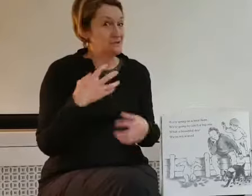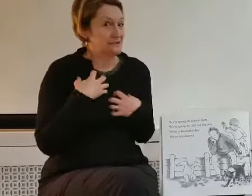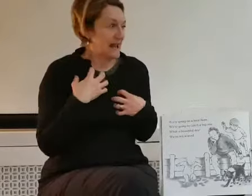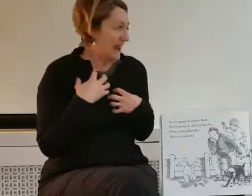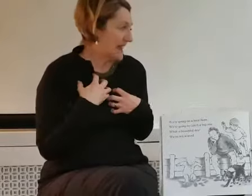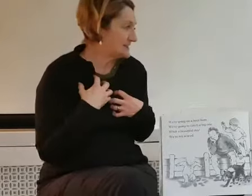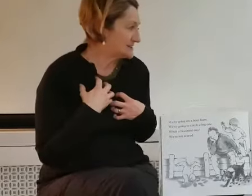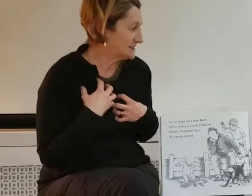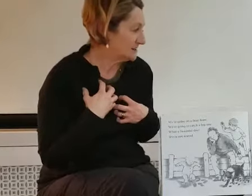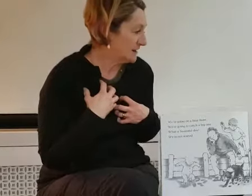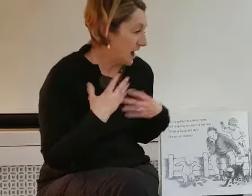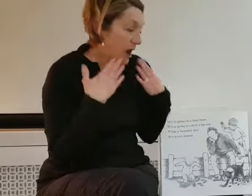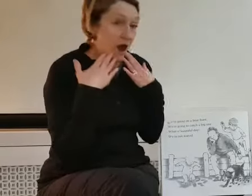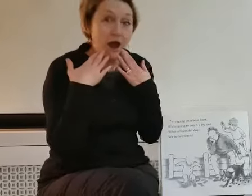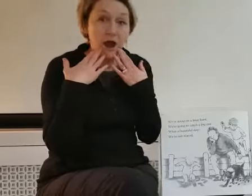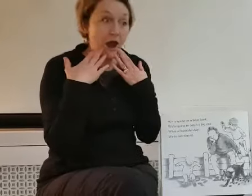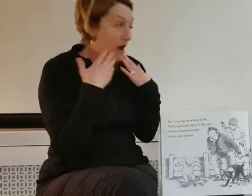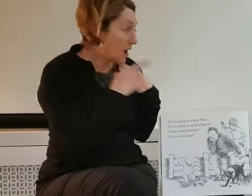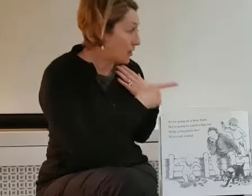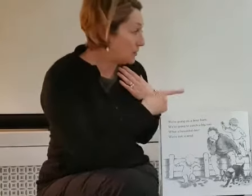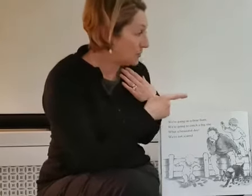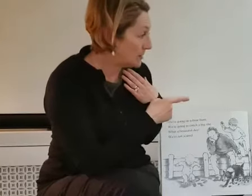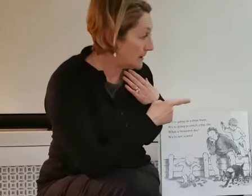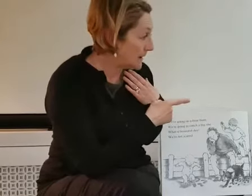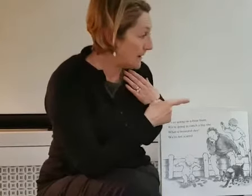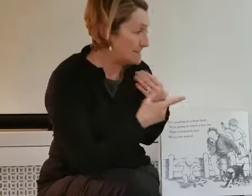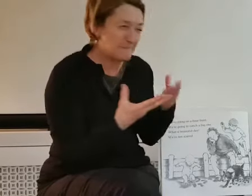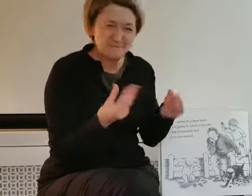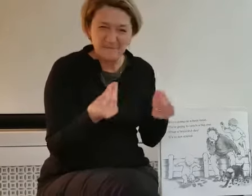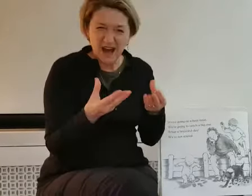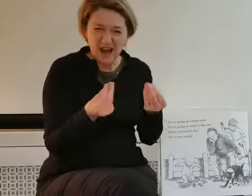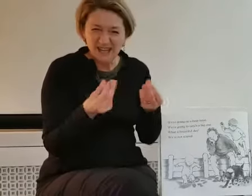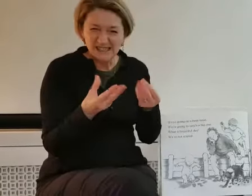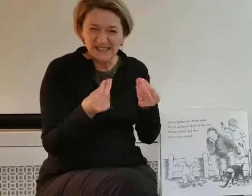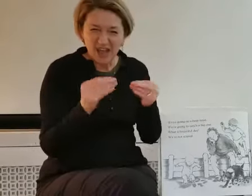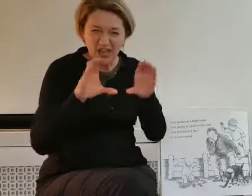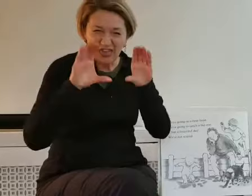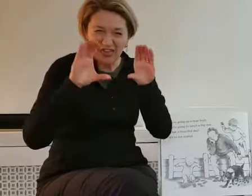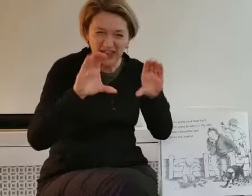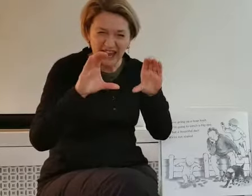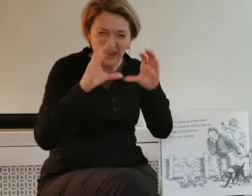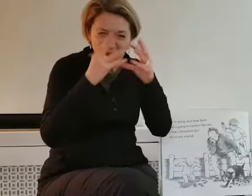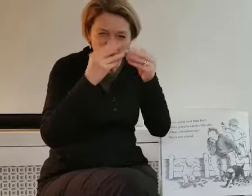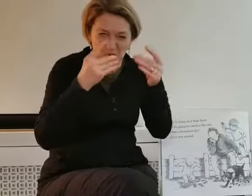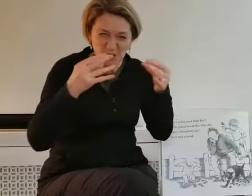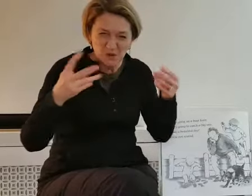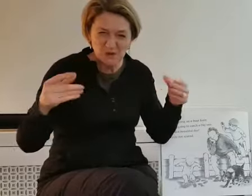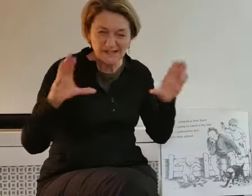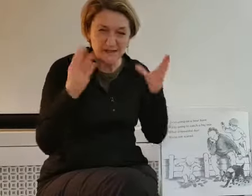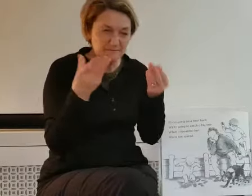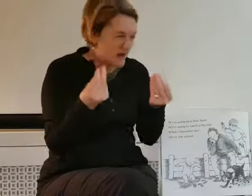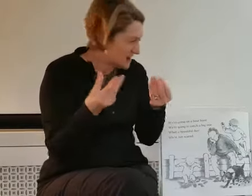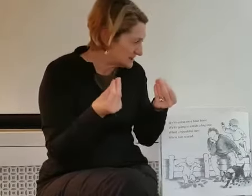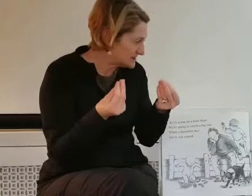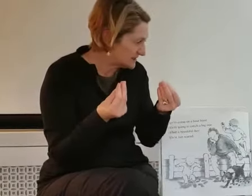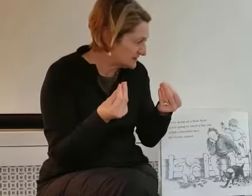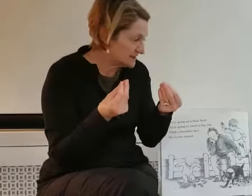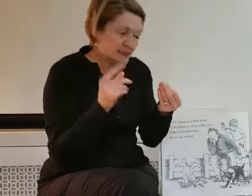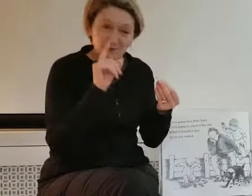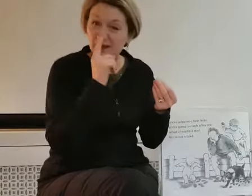scared. Uh-oh. Mud. Thick, oozy mud. We